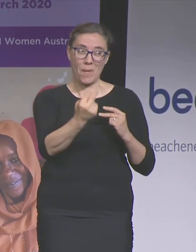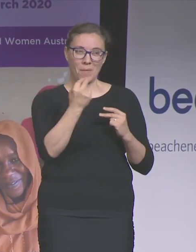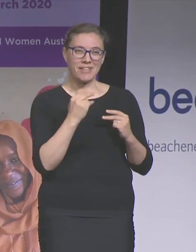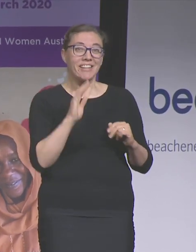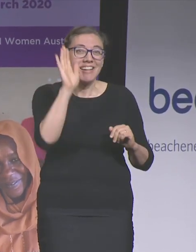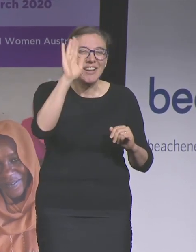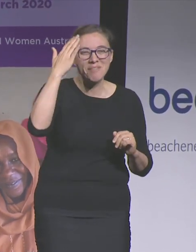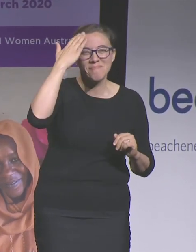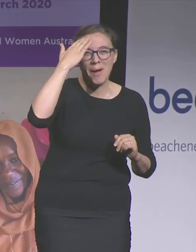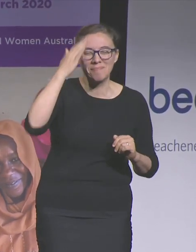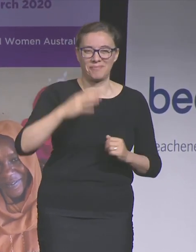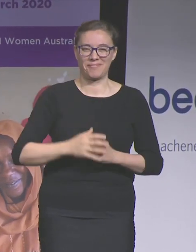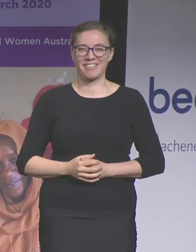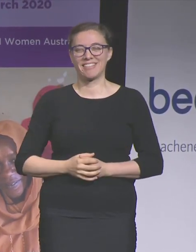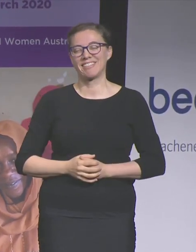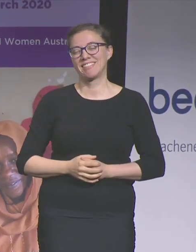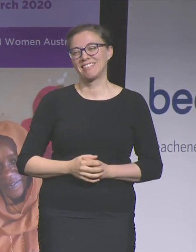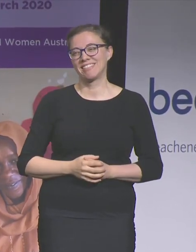hello, Mum.